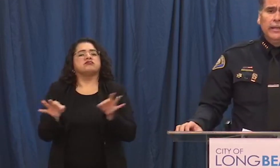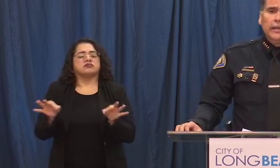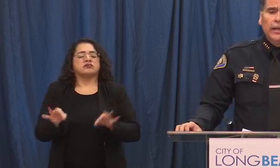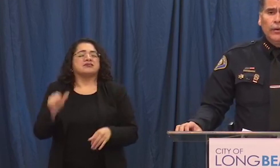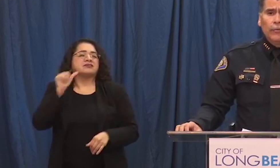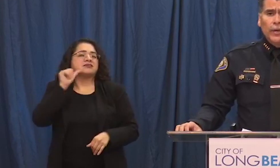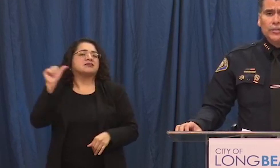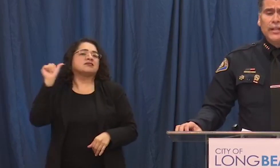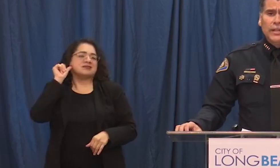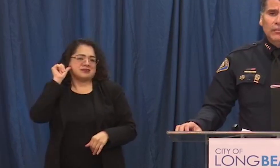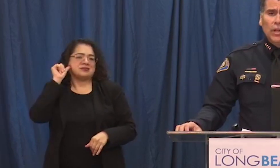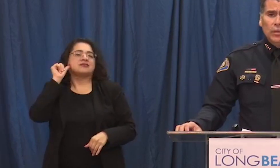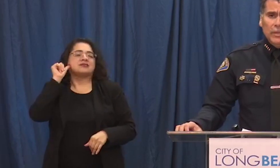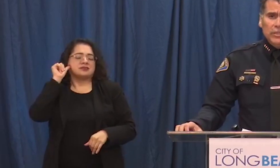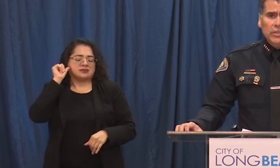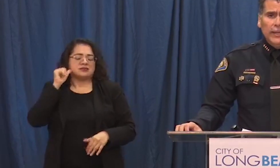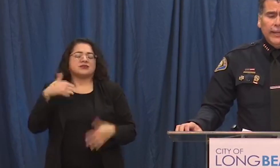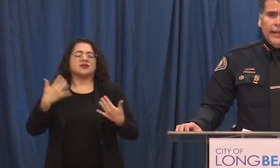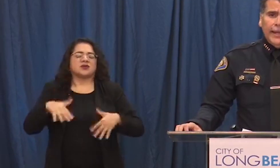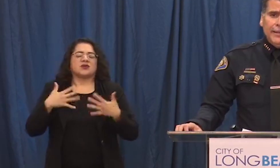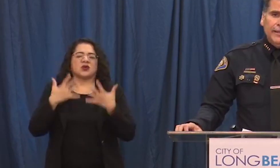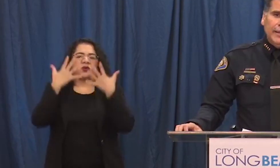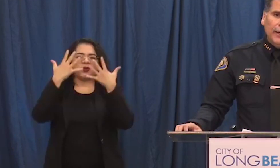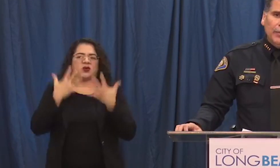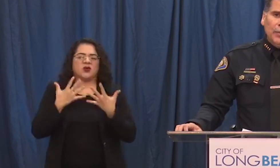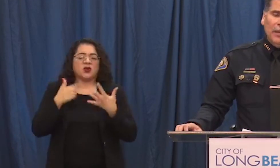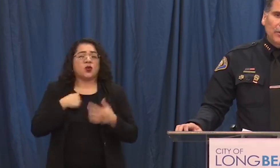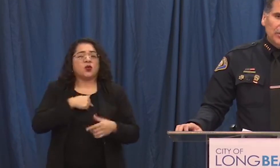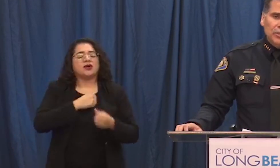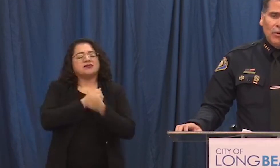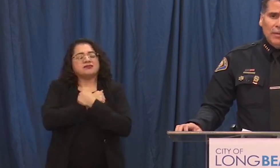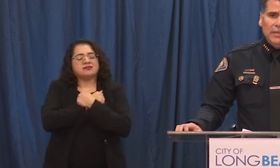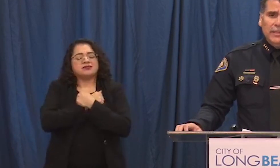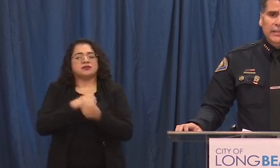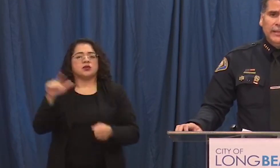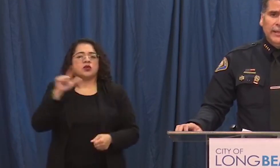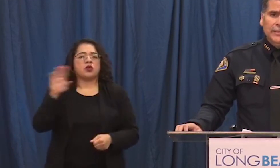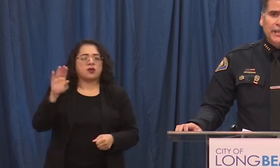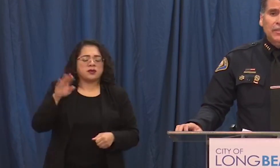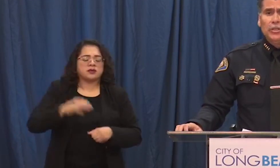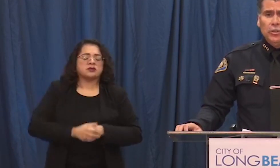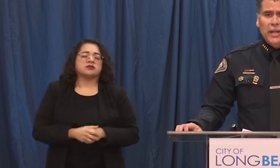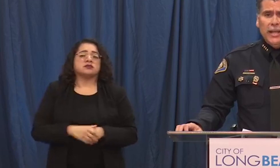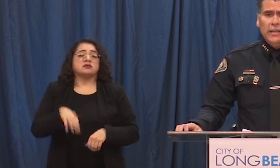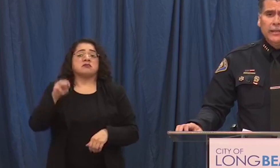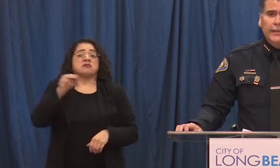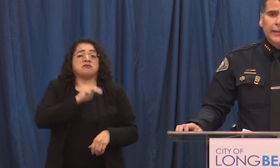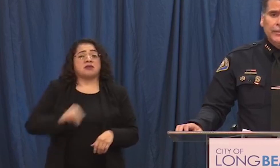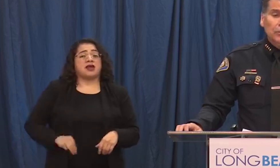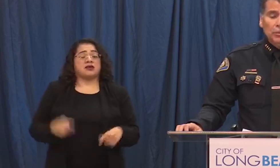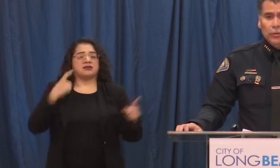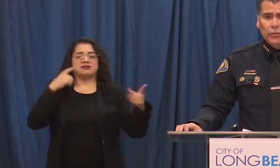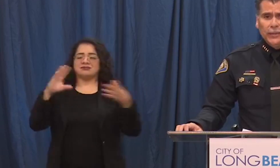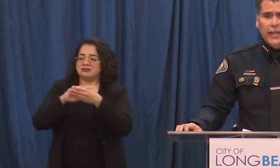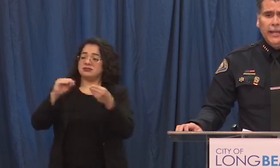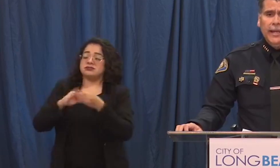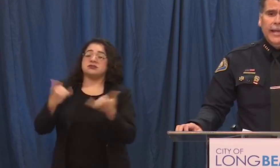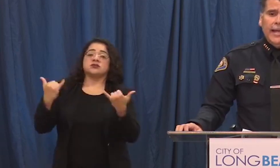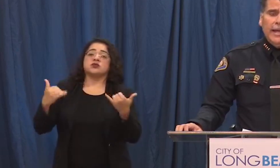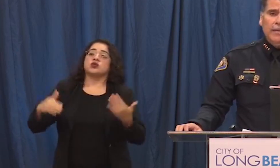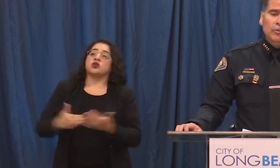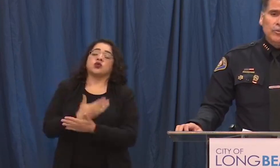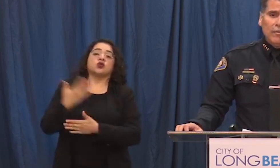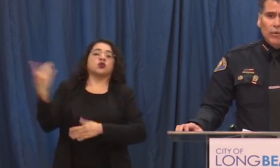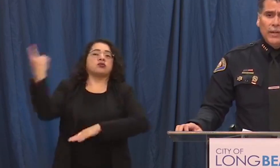day for us that love Long Beach and the Mayor described it. Today's a new day. It's a beautiful day